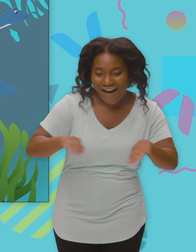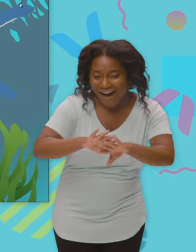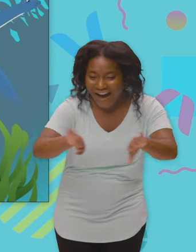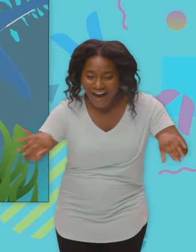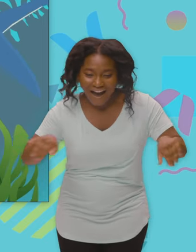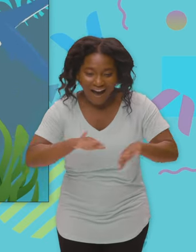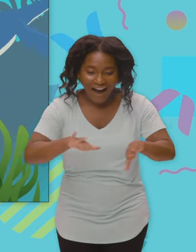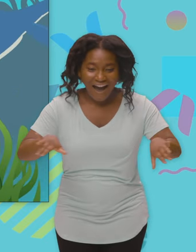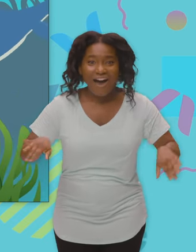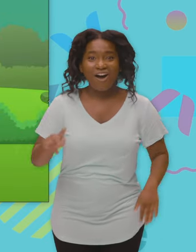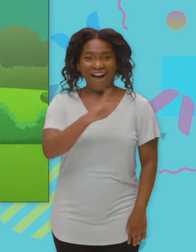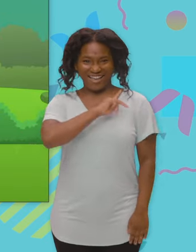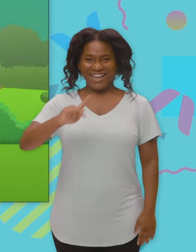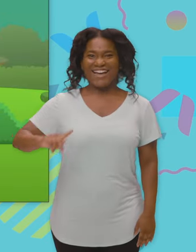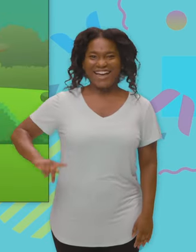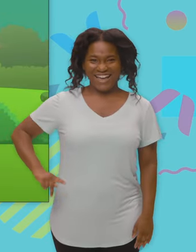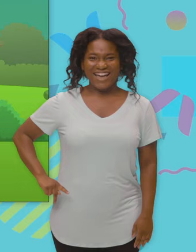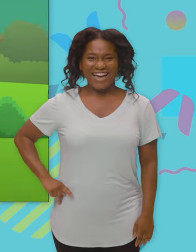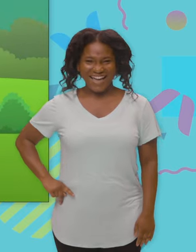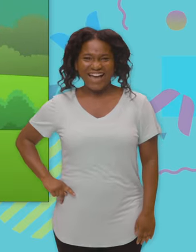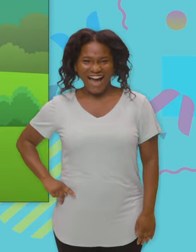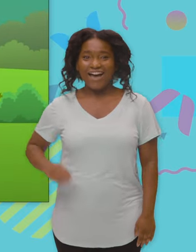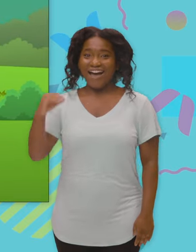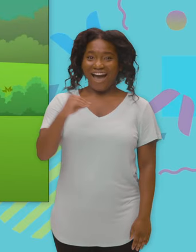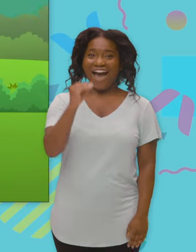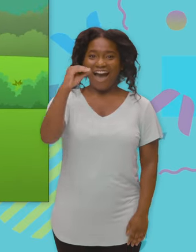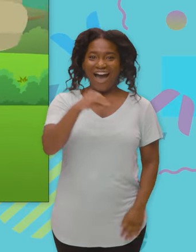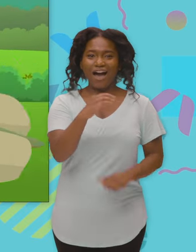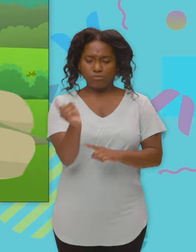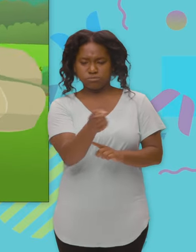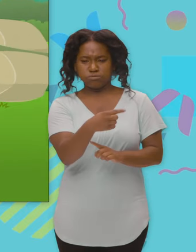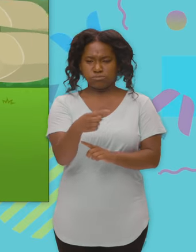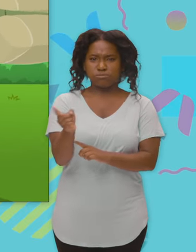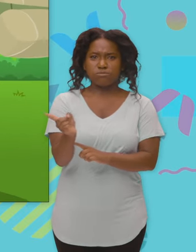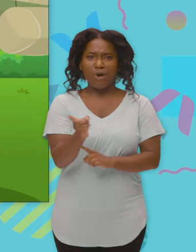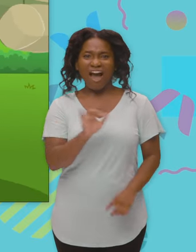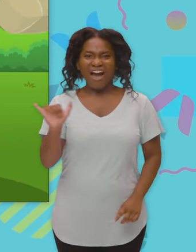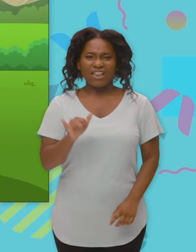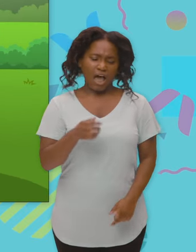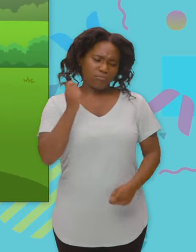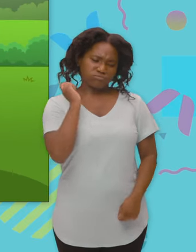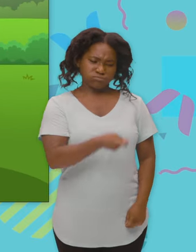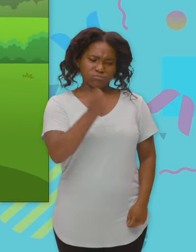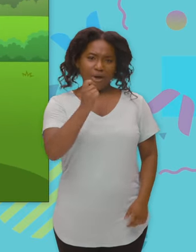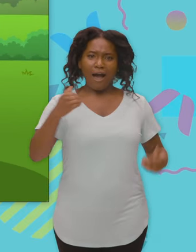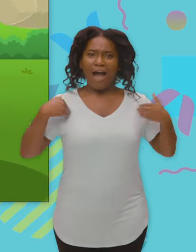sea. The Ankyliosaurus had a tail like a hammer, and a body that was built